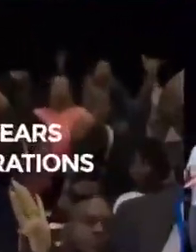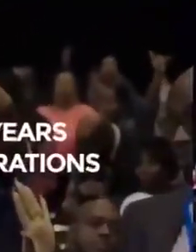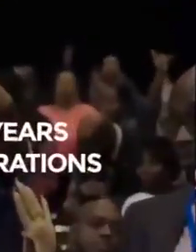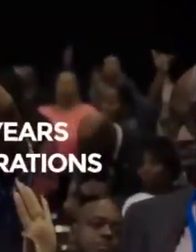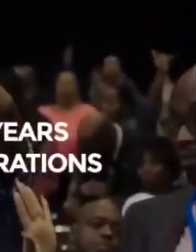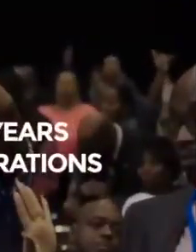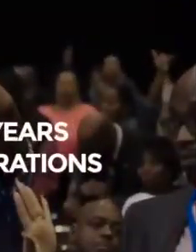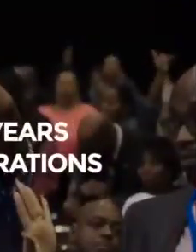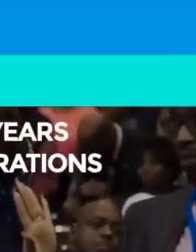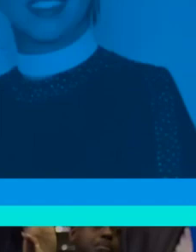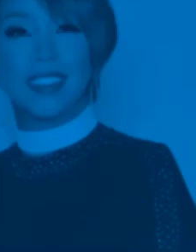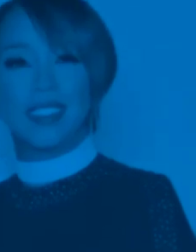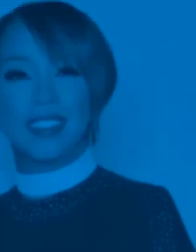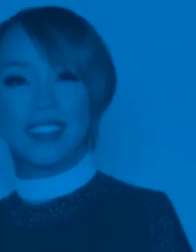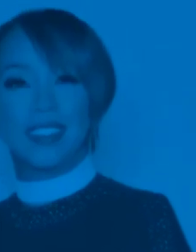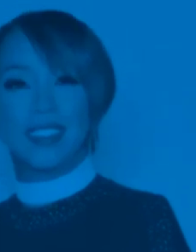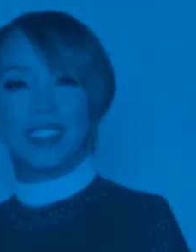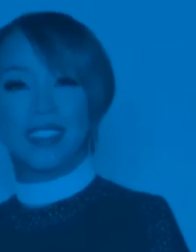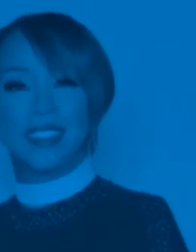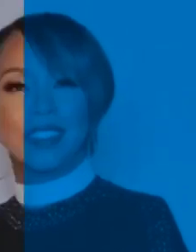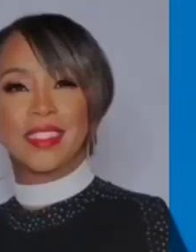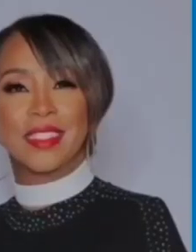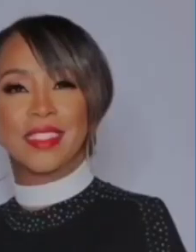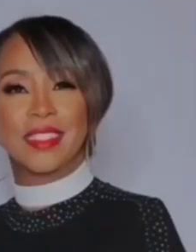We praise you, Great Kohola.